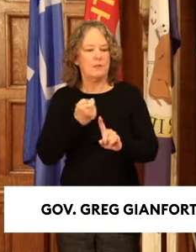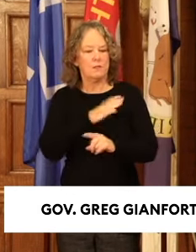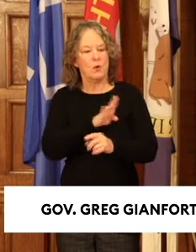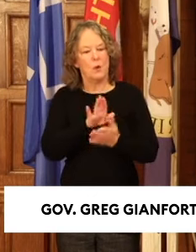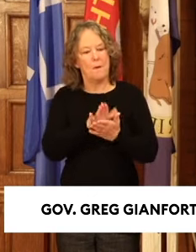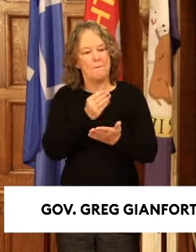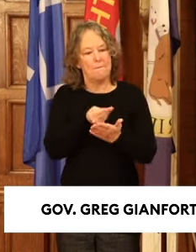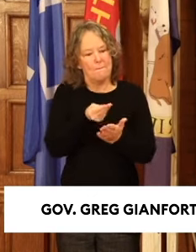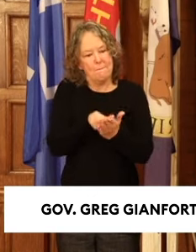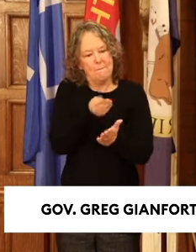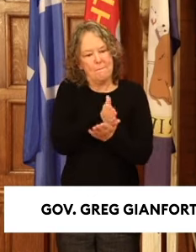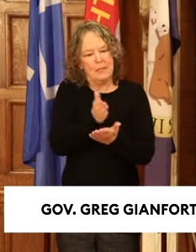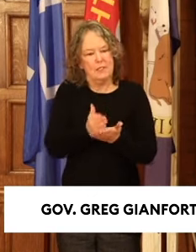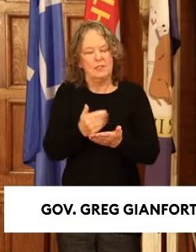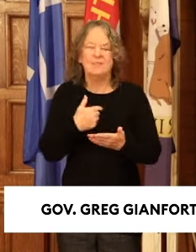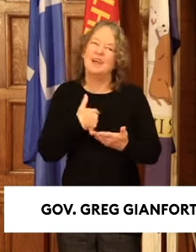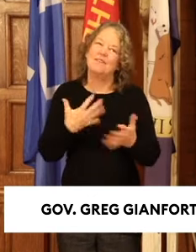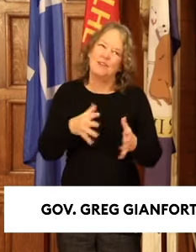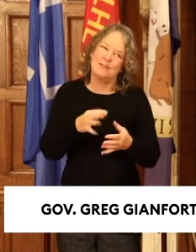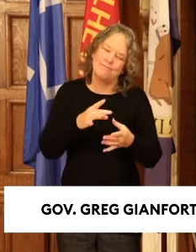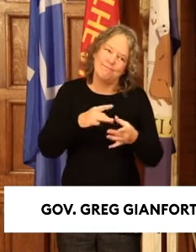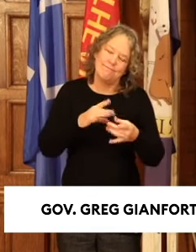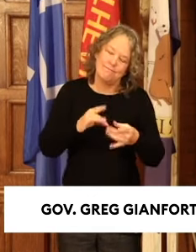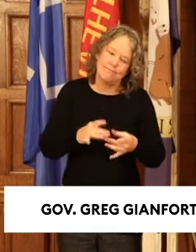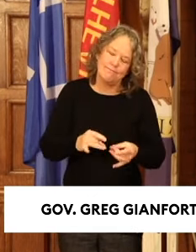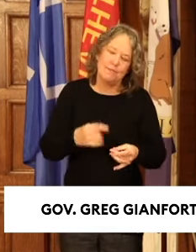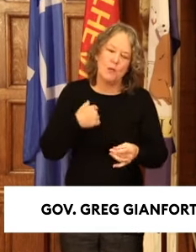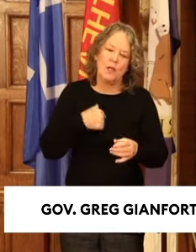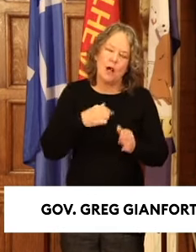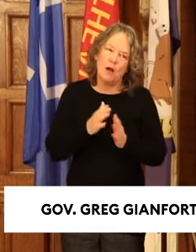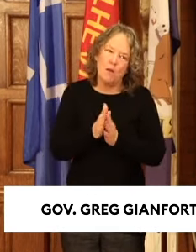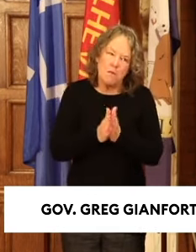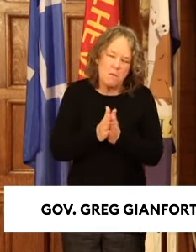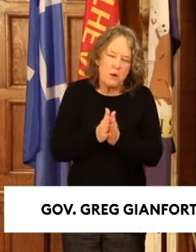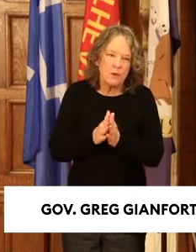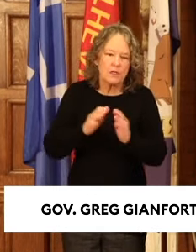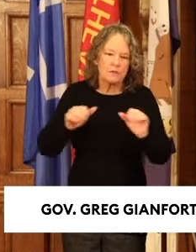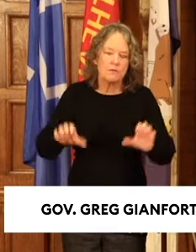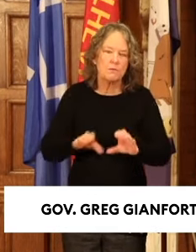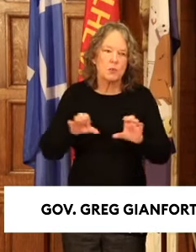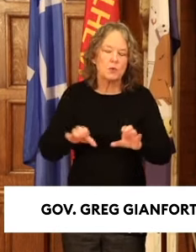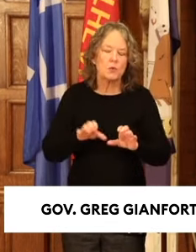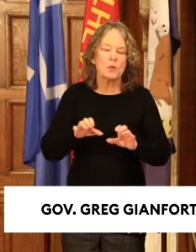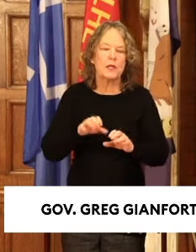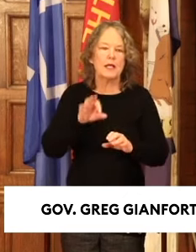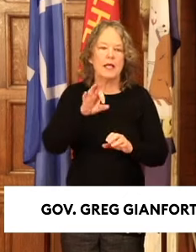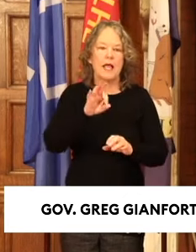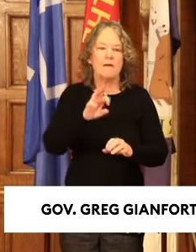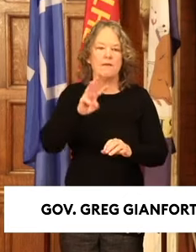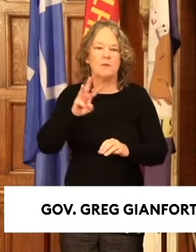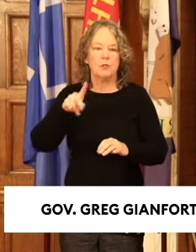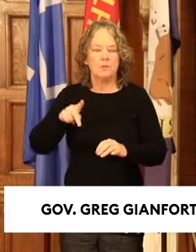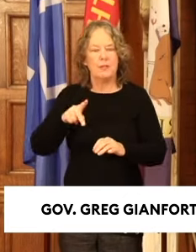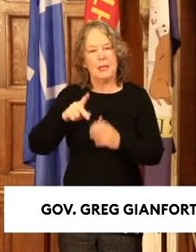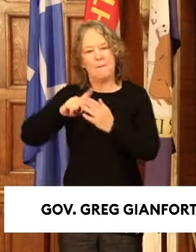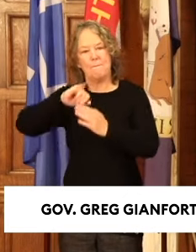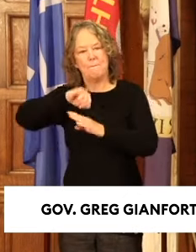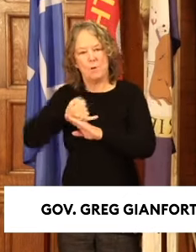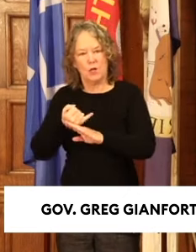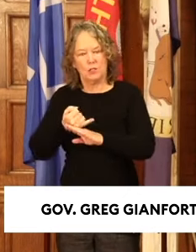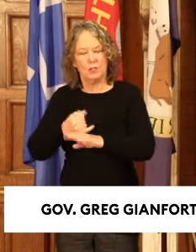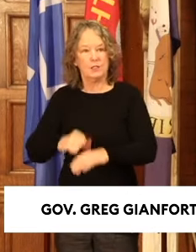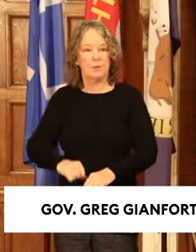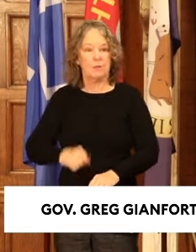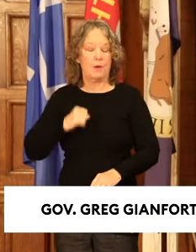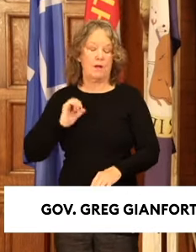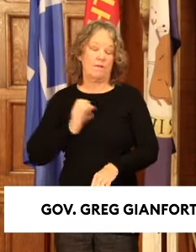here today in my comments. I mean, we're aggressively pursuing conservation projects at FWP. I'm proud of what we did